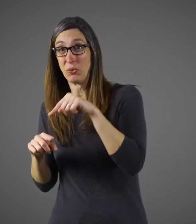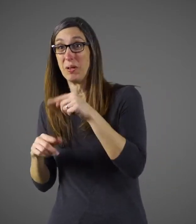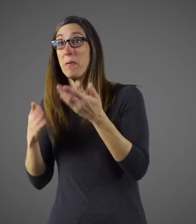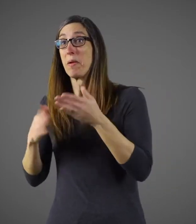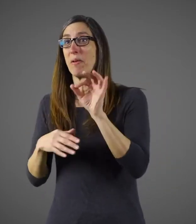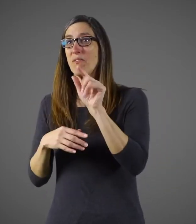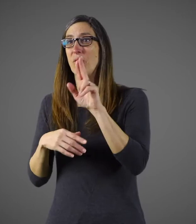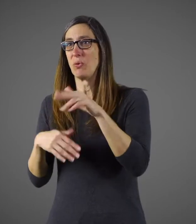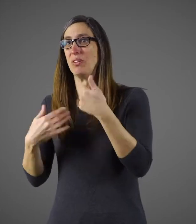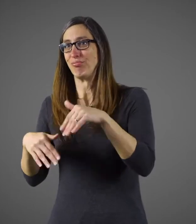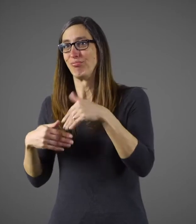these other conditions worse.